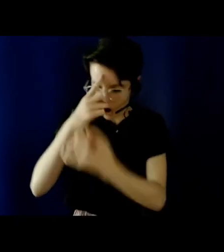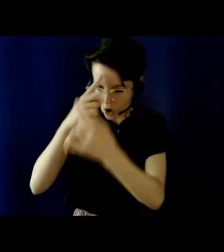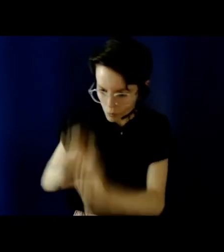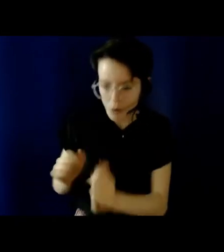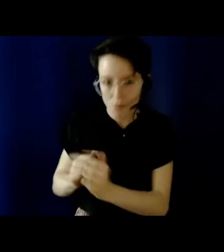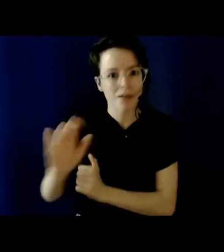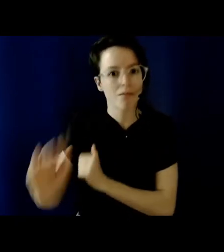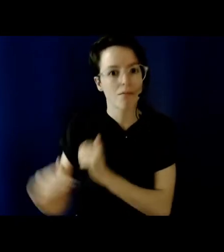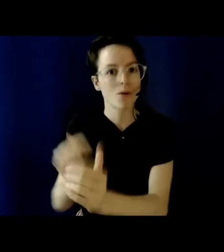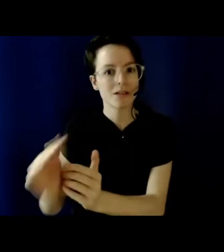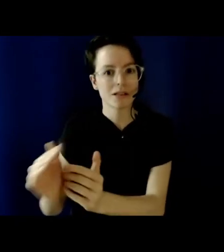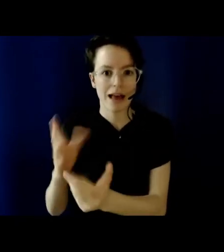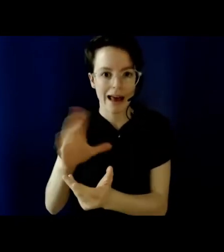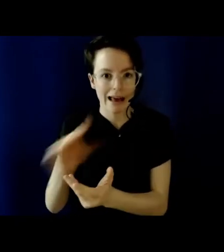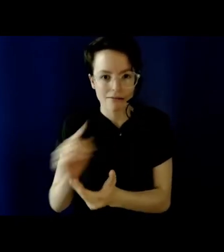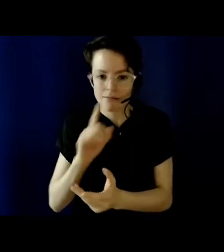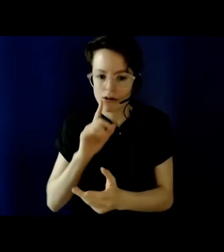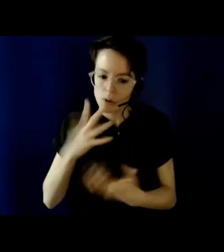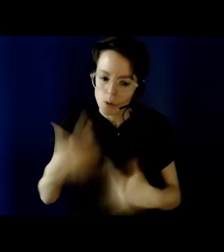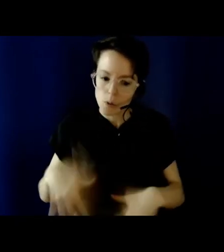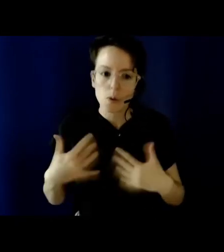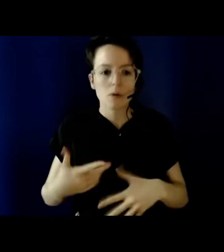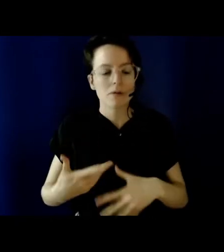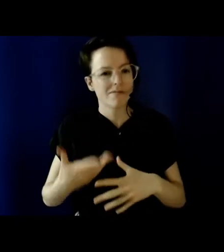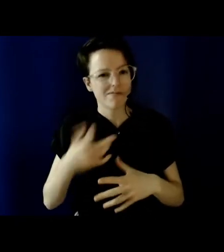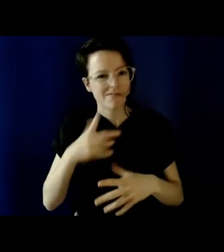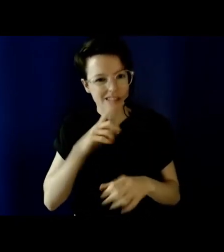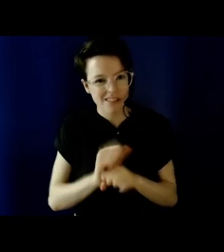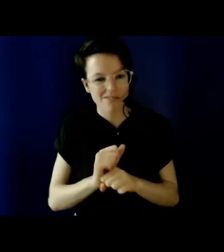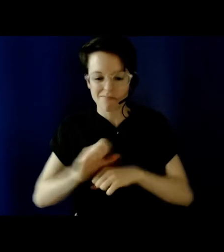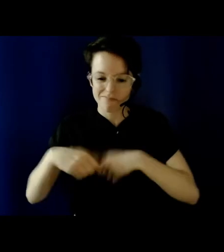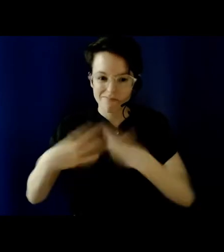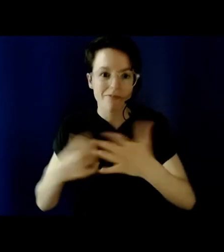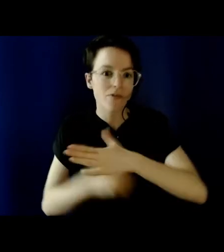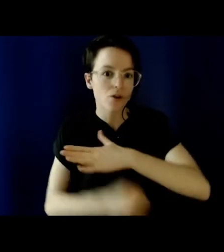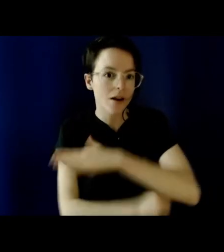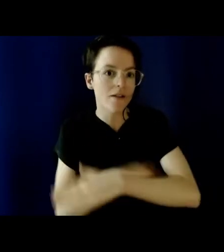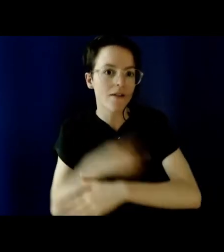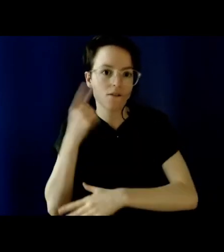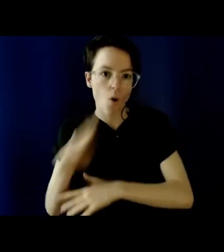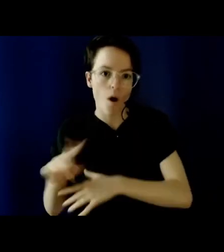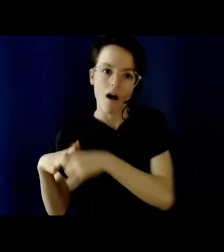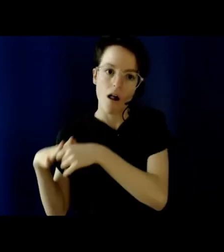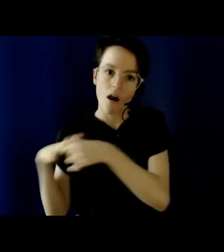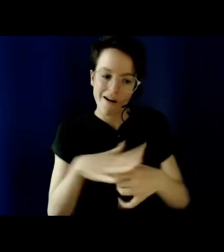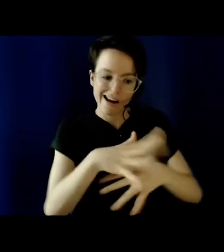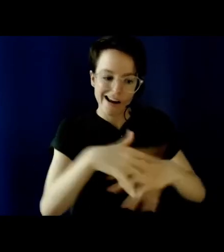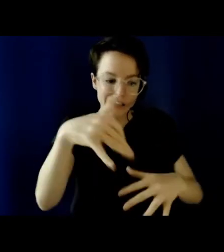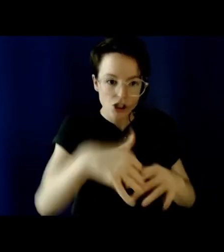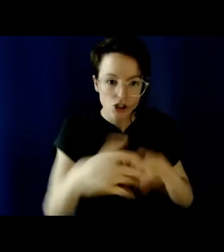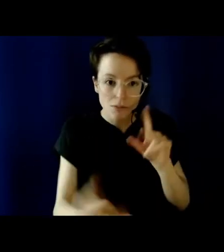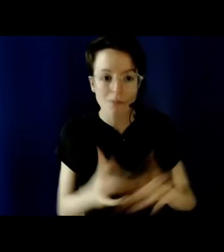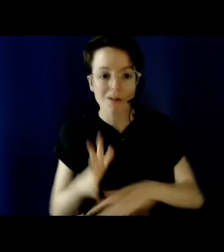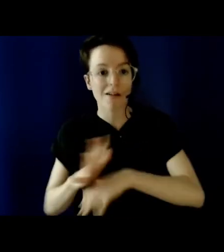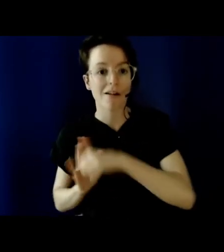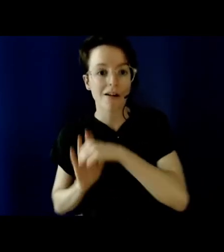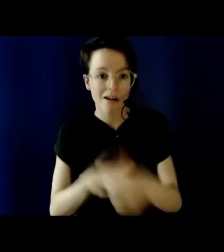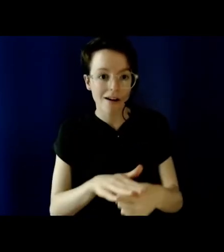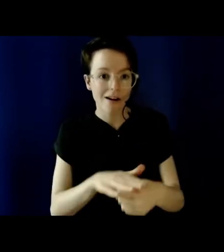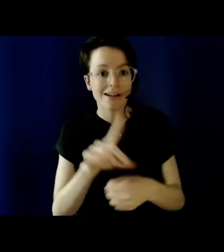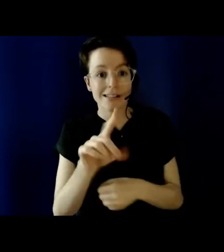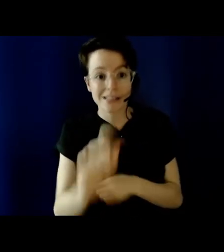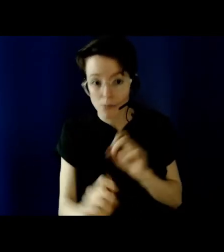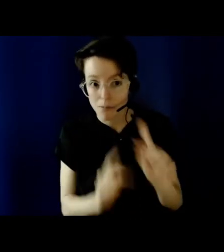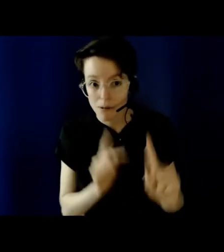legitimating the oppression of Indigenous people and disabled people, as well as the disabling of Indigenous people. Furthermore,